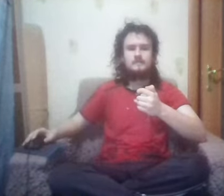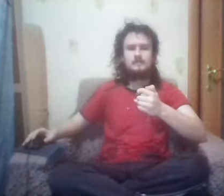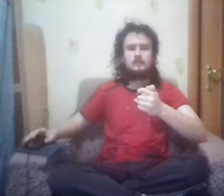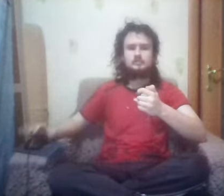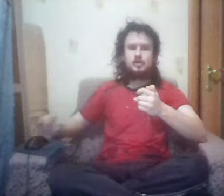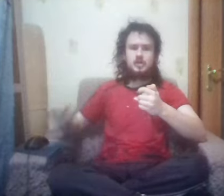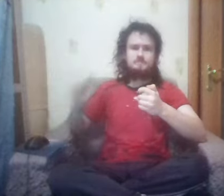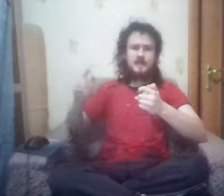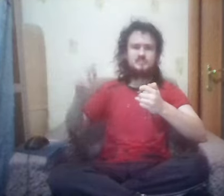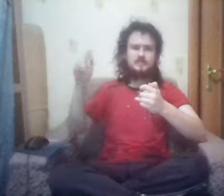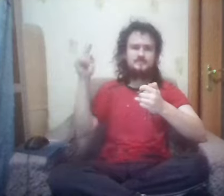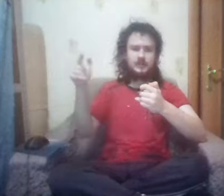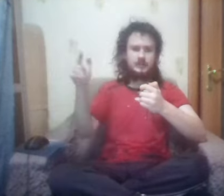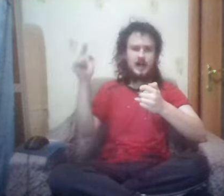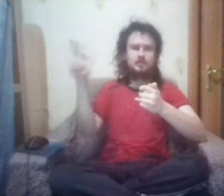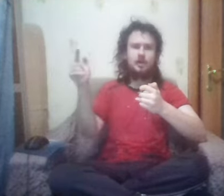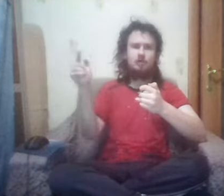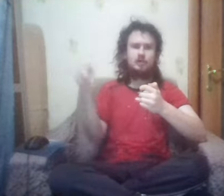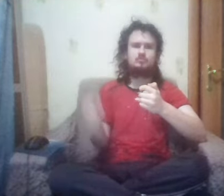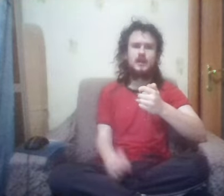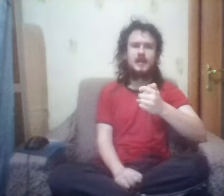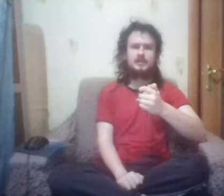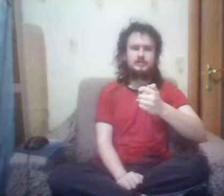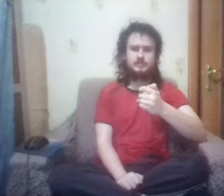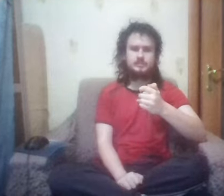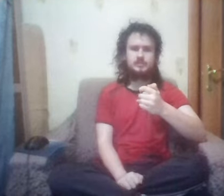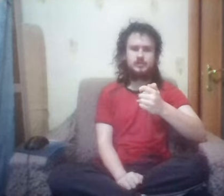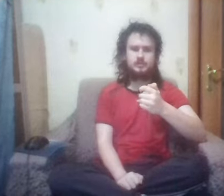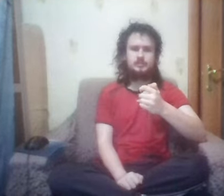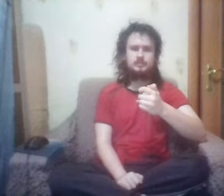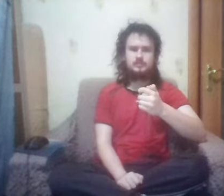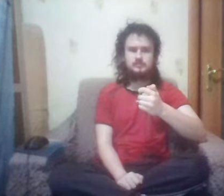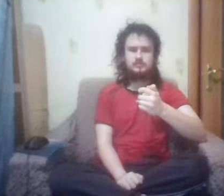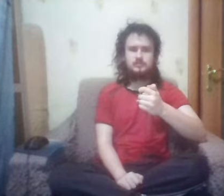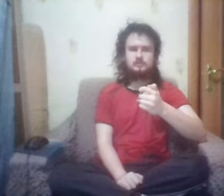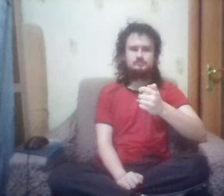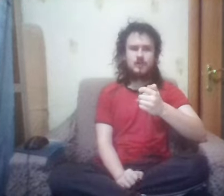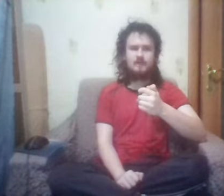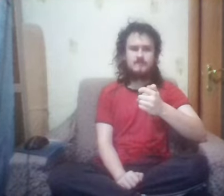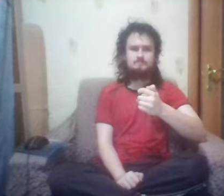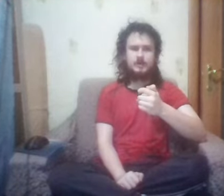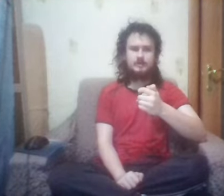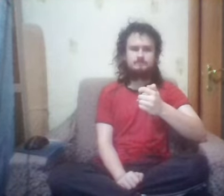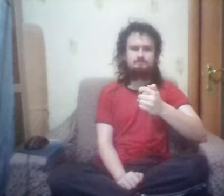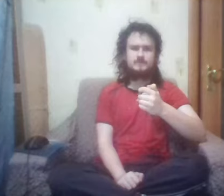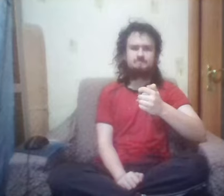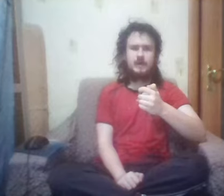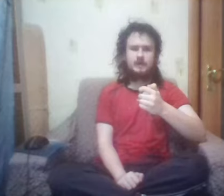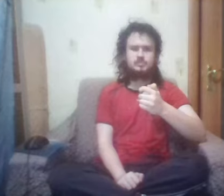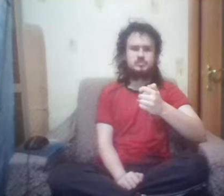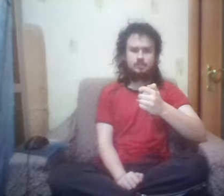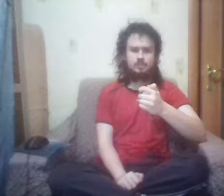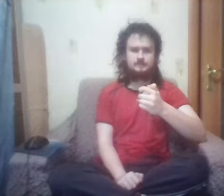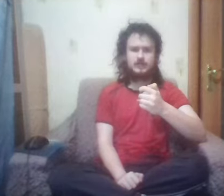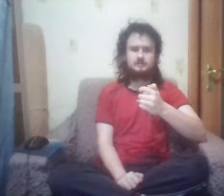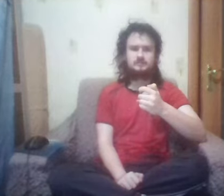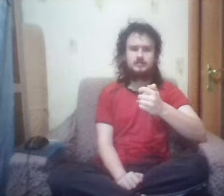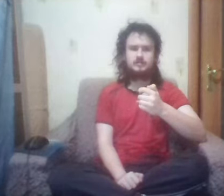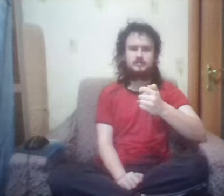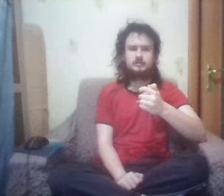It makes them feel I'm going crazy For the mean but they seem and think